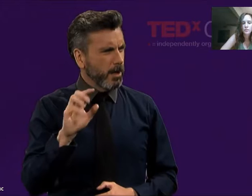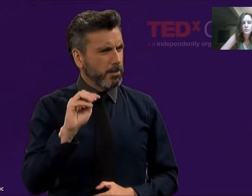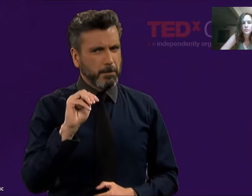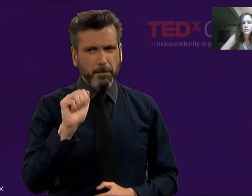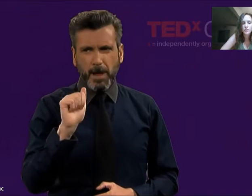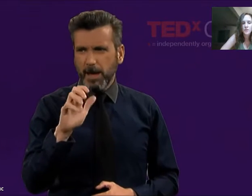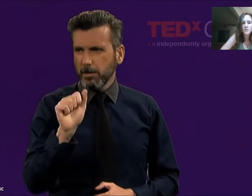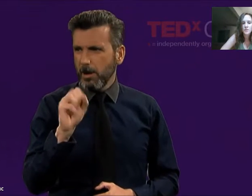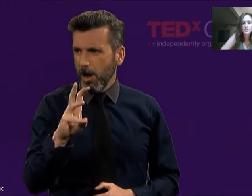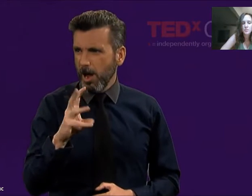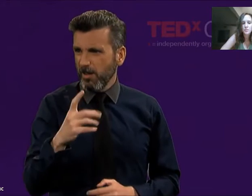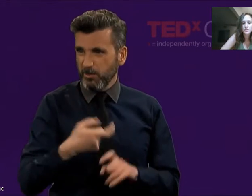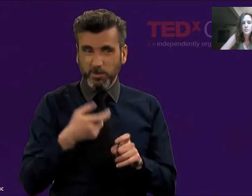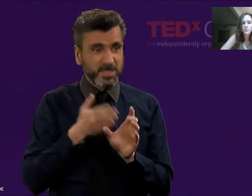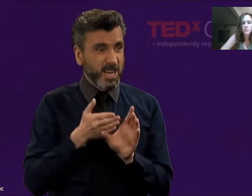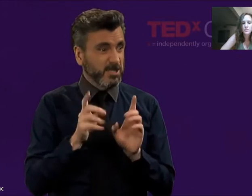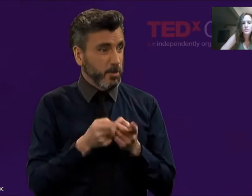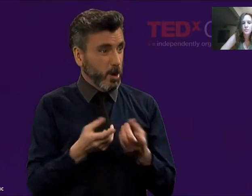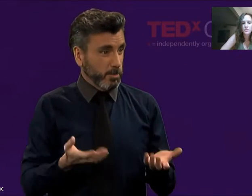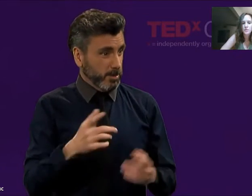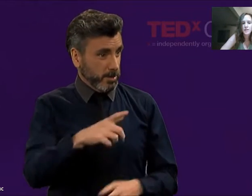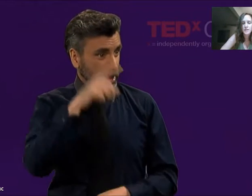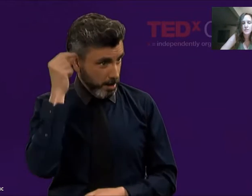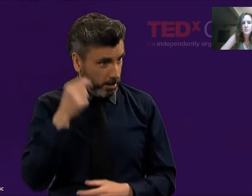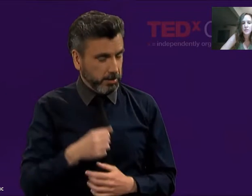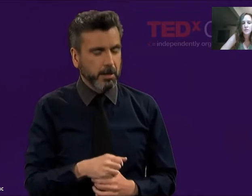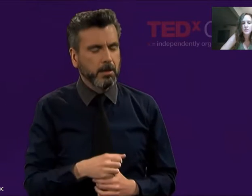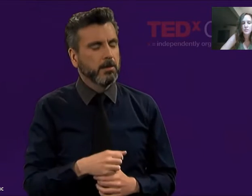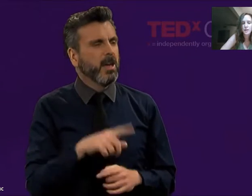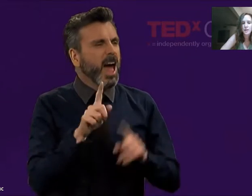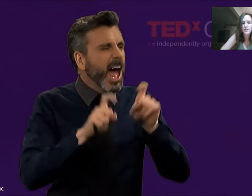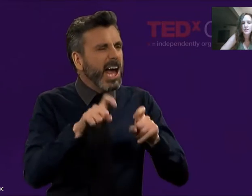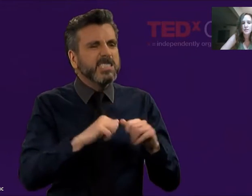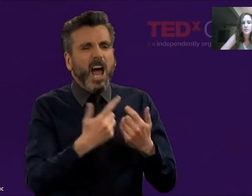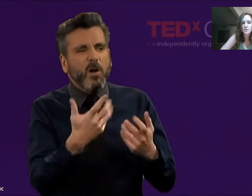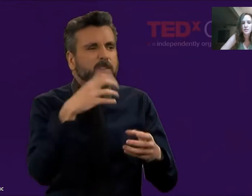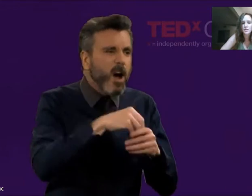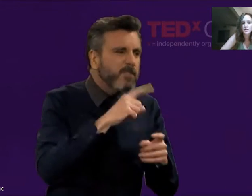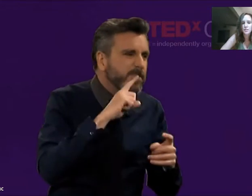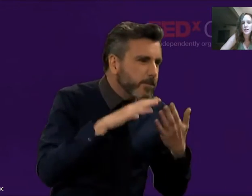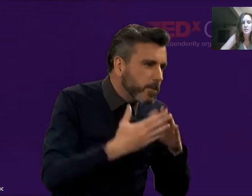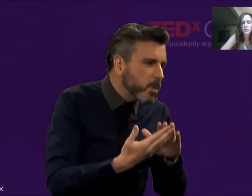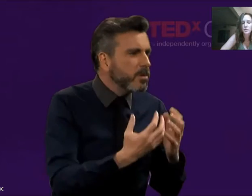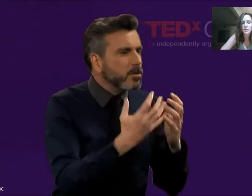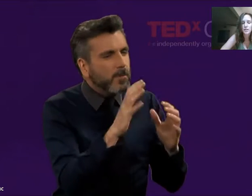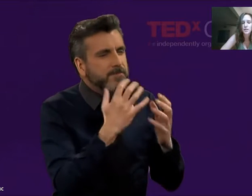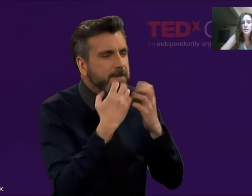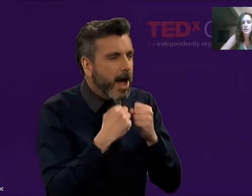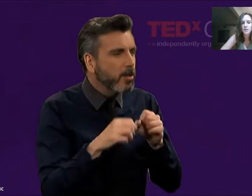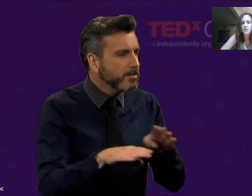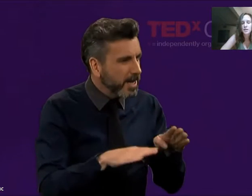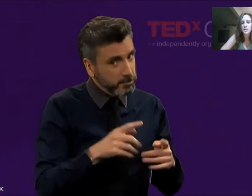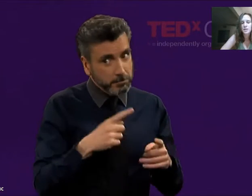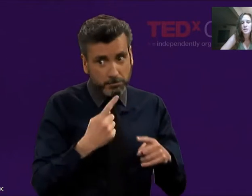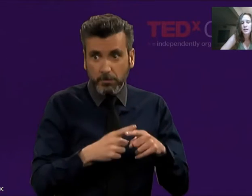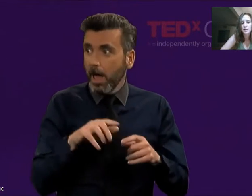And there was a test administered by the department here that